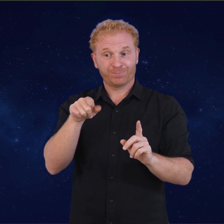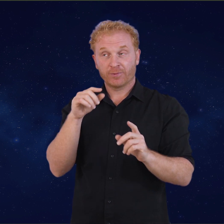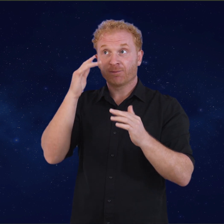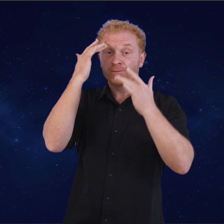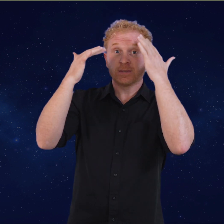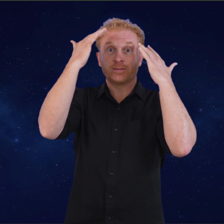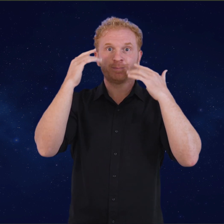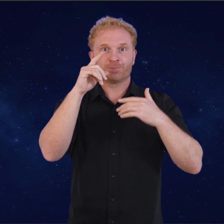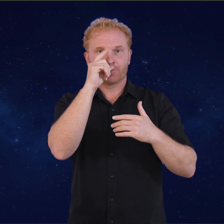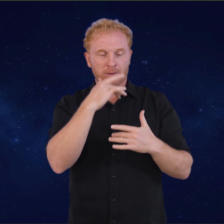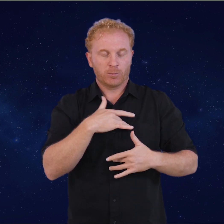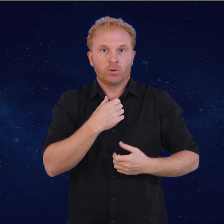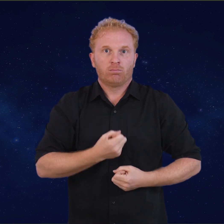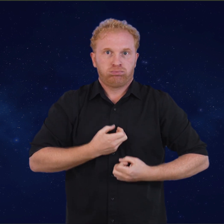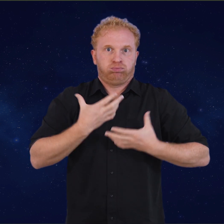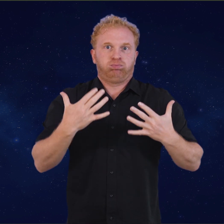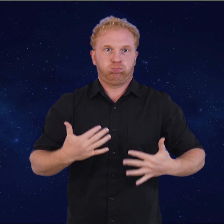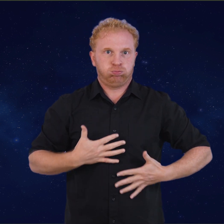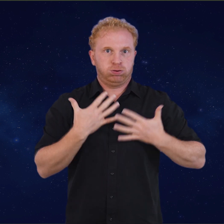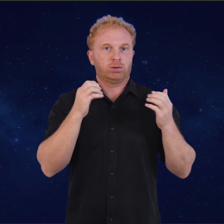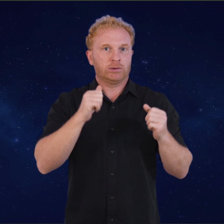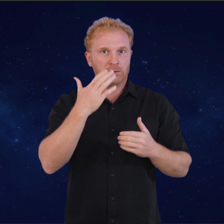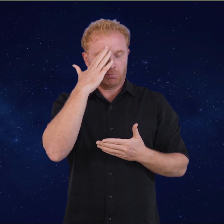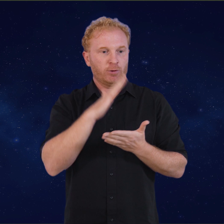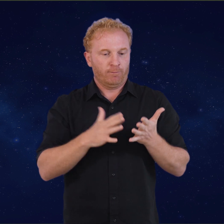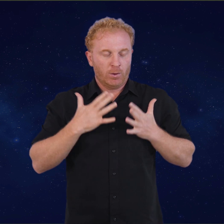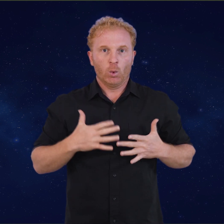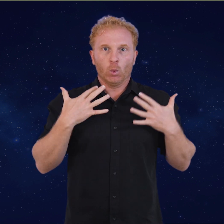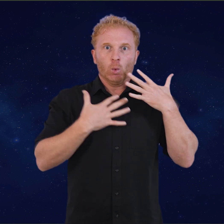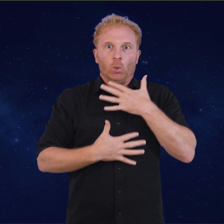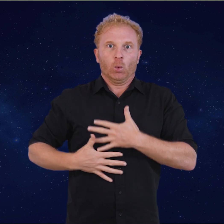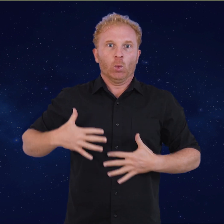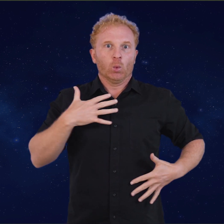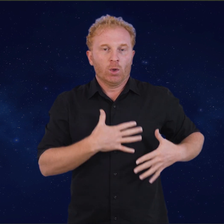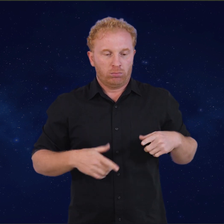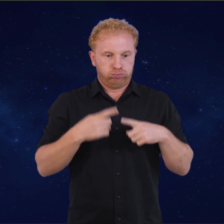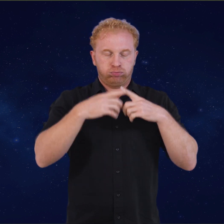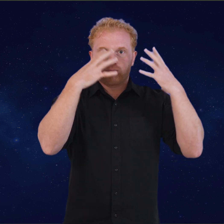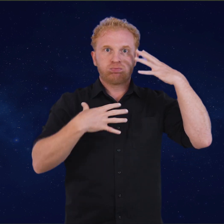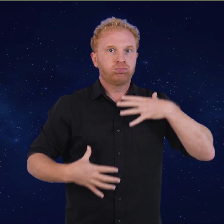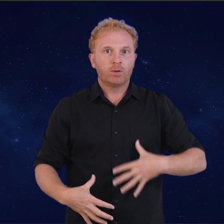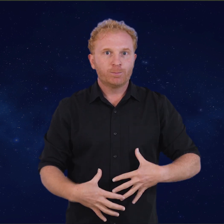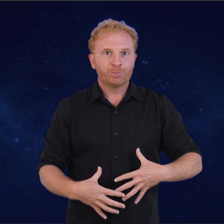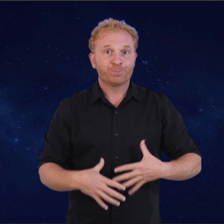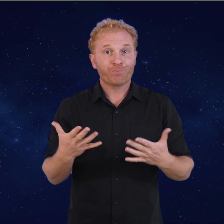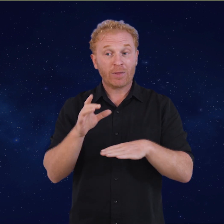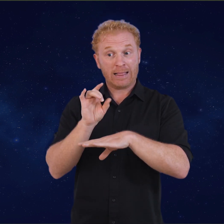Therapy can help people prepare for these experiences, do them safely with a trained therapist, and